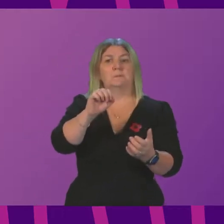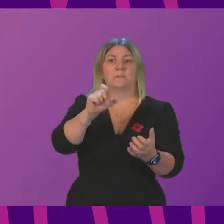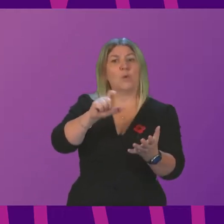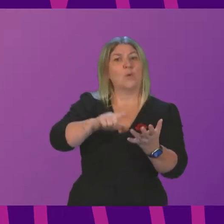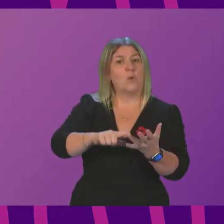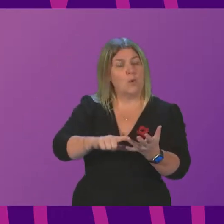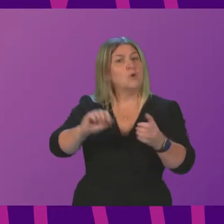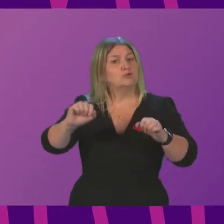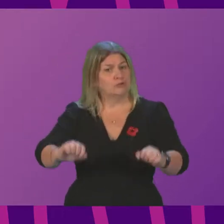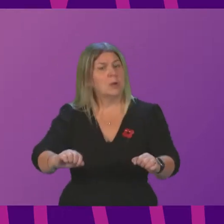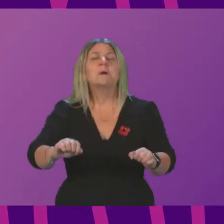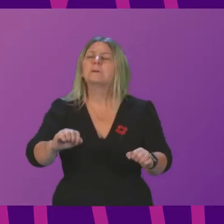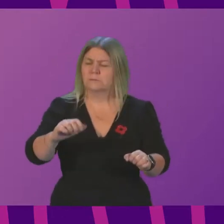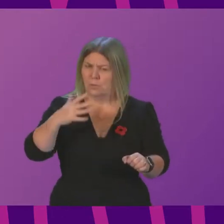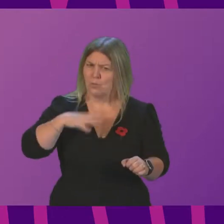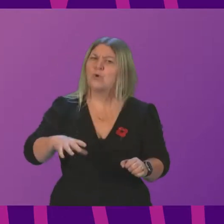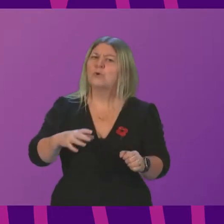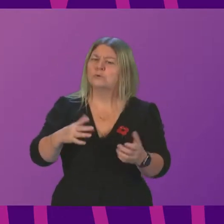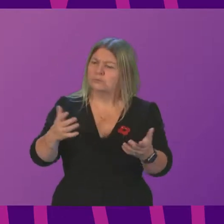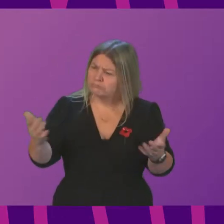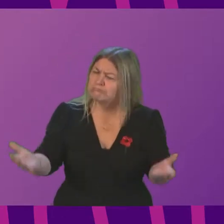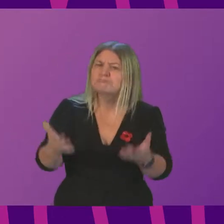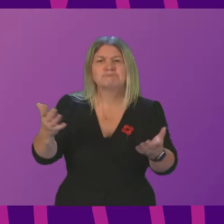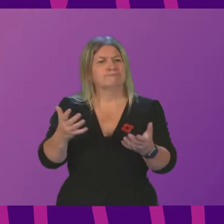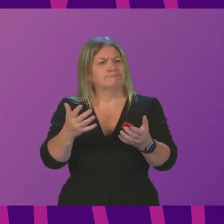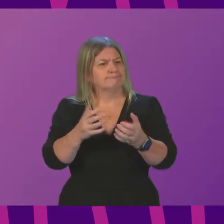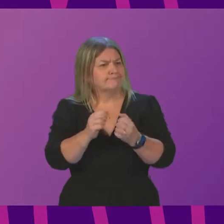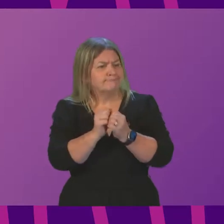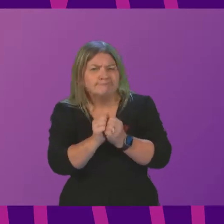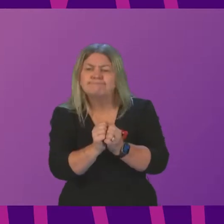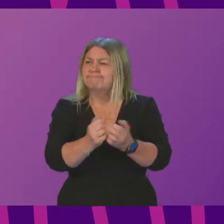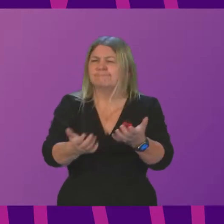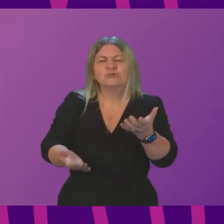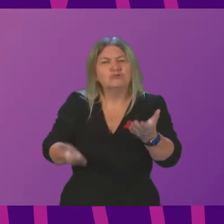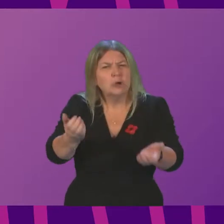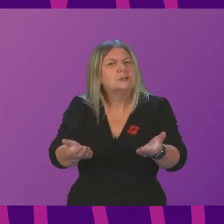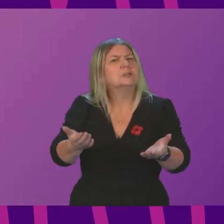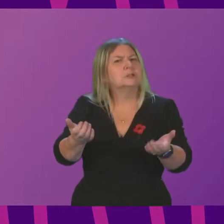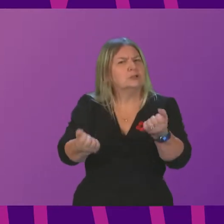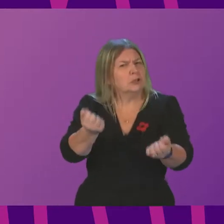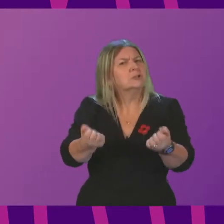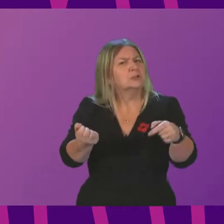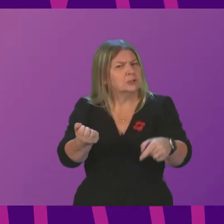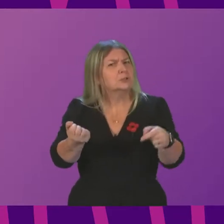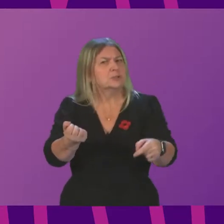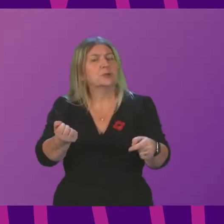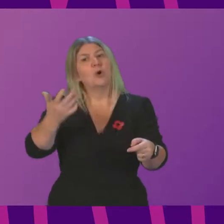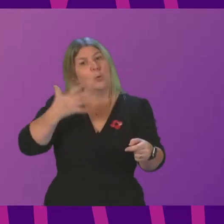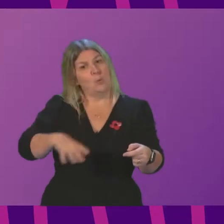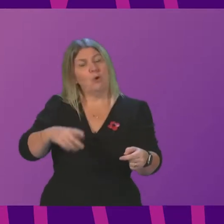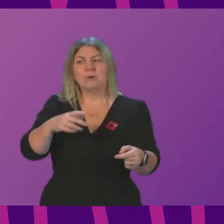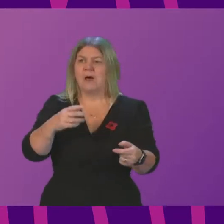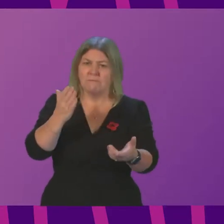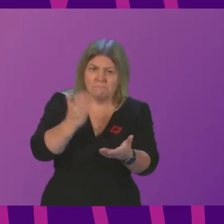promoting values of justice and inclusivity. We hope to build a lasting legacy for COP26 by building a just transition alliance